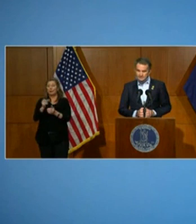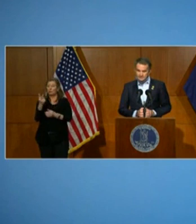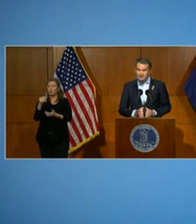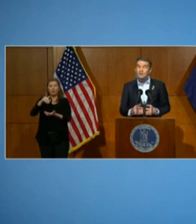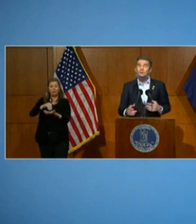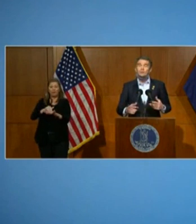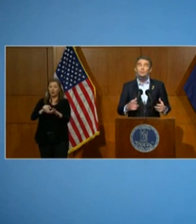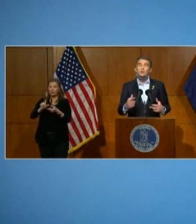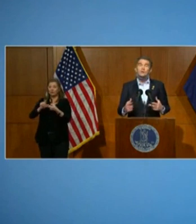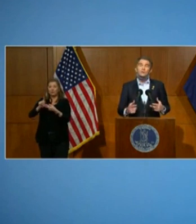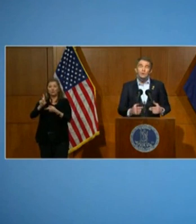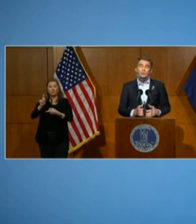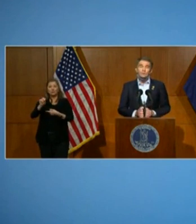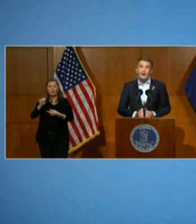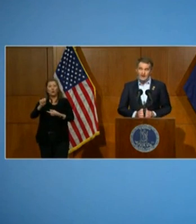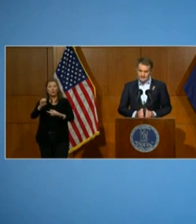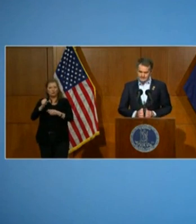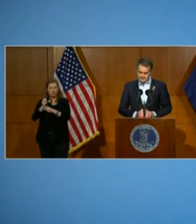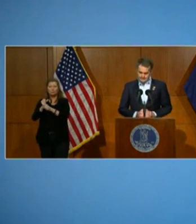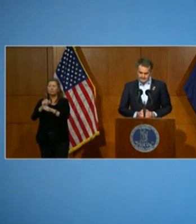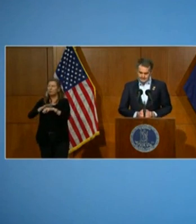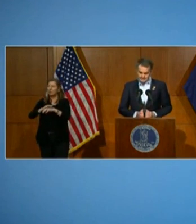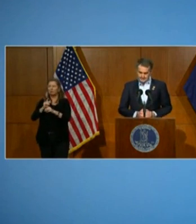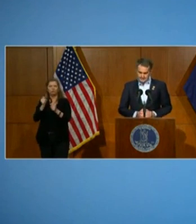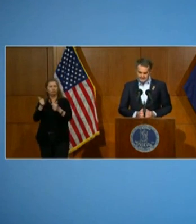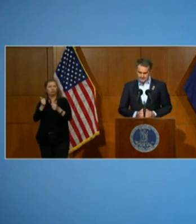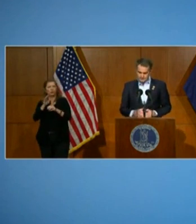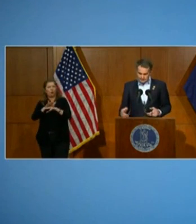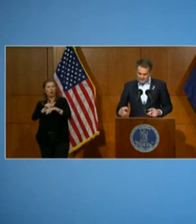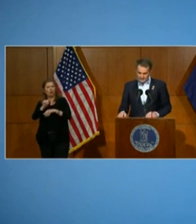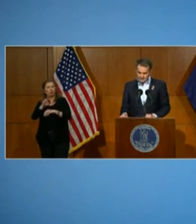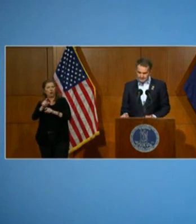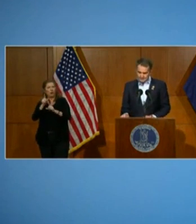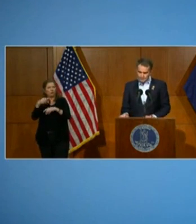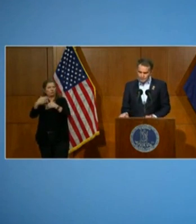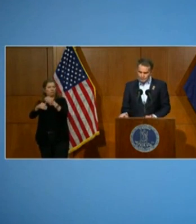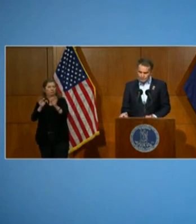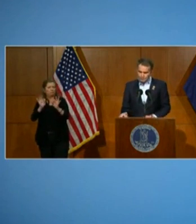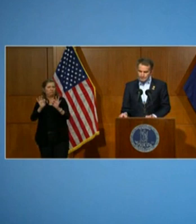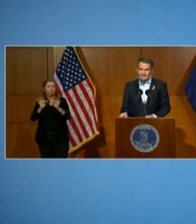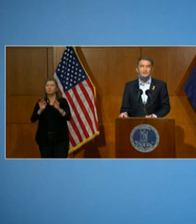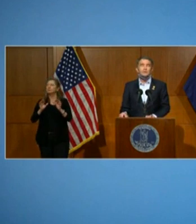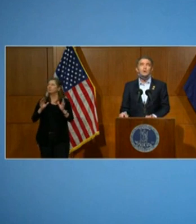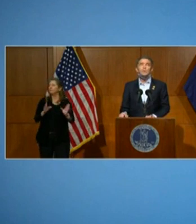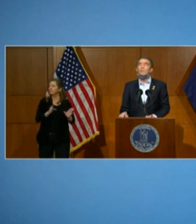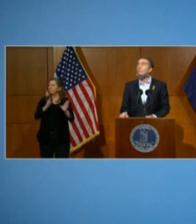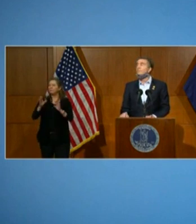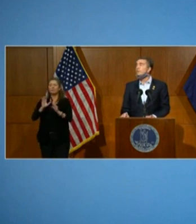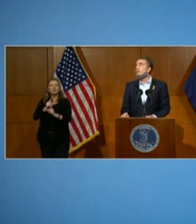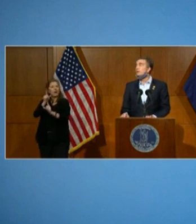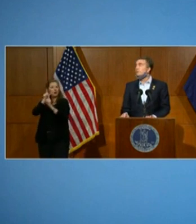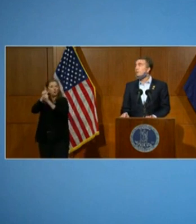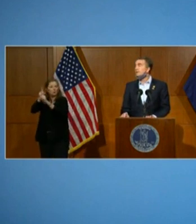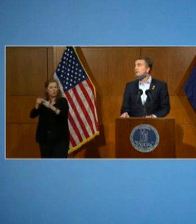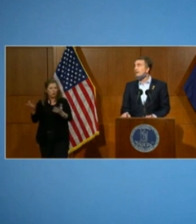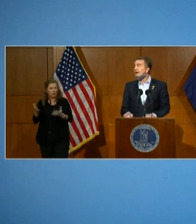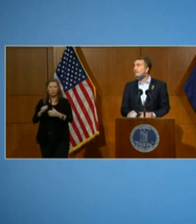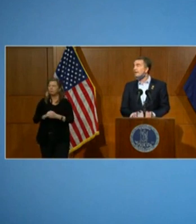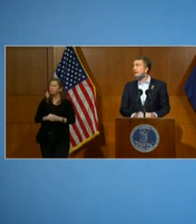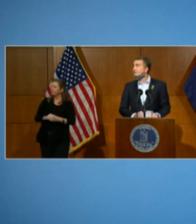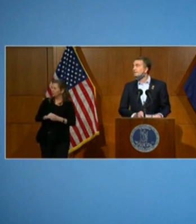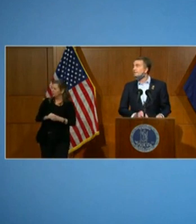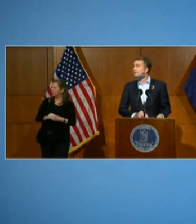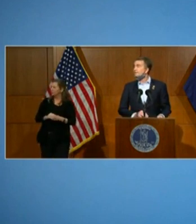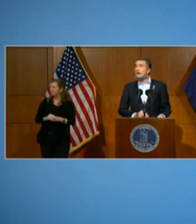to that list. So we are on track. So next, we'll move to a clear goal, 25